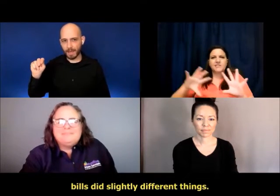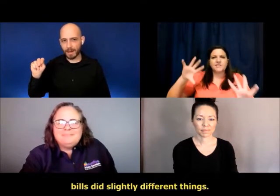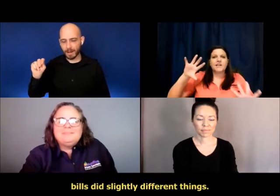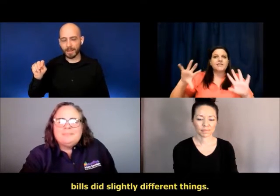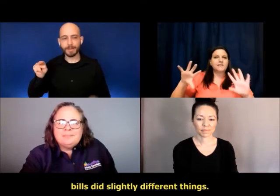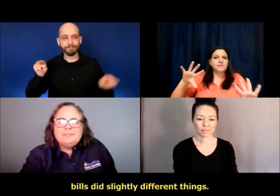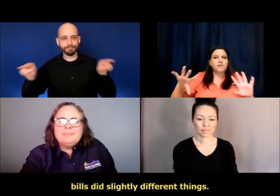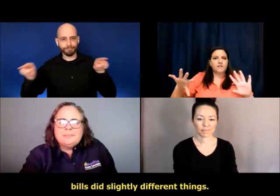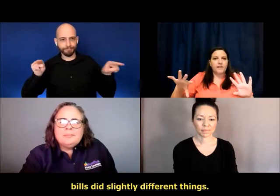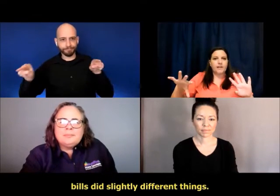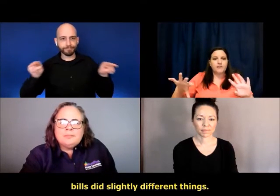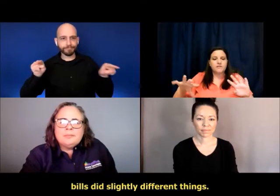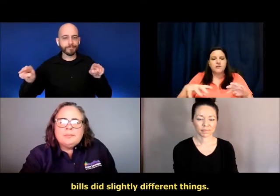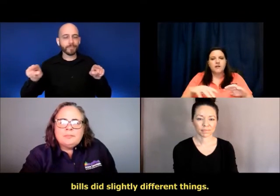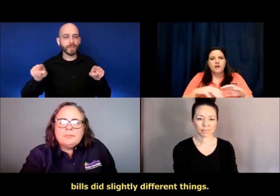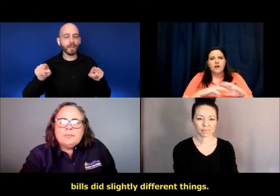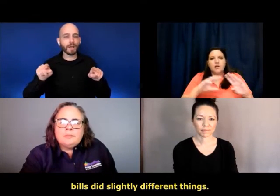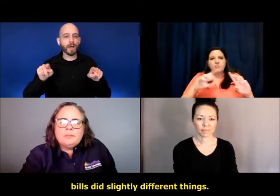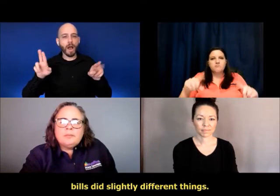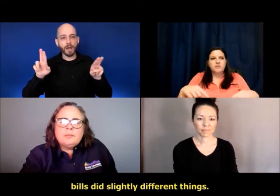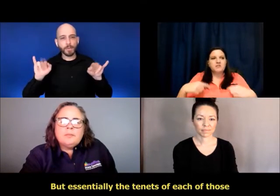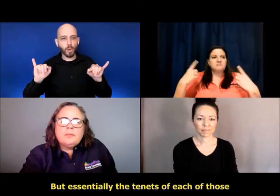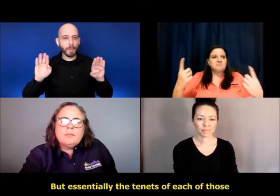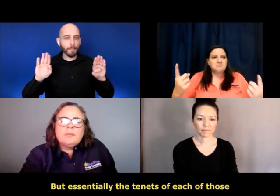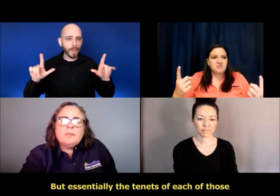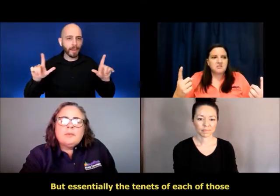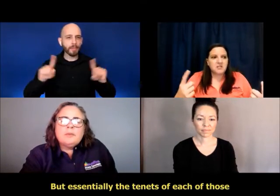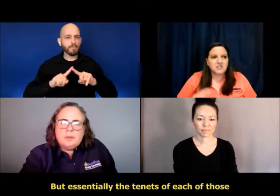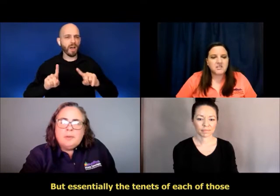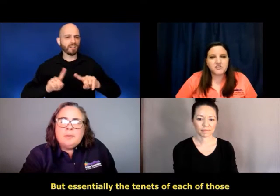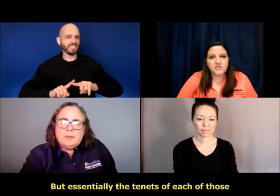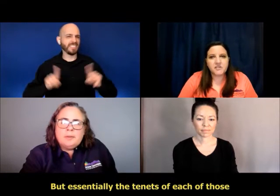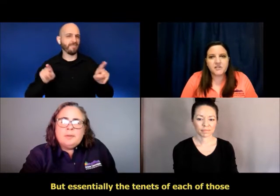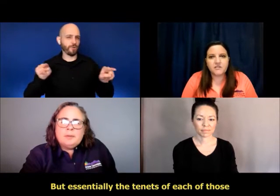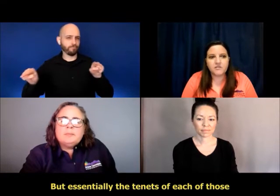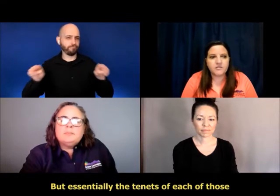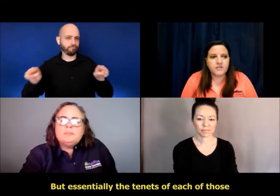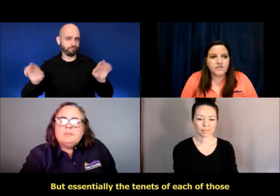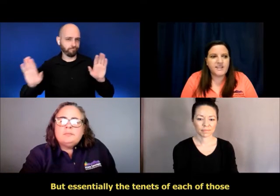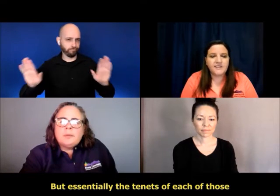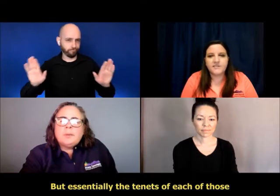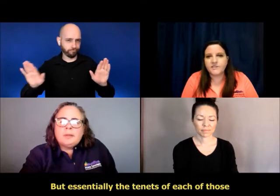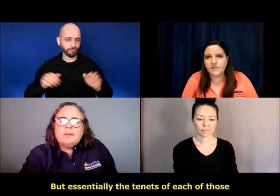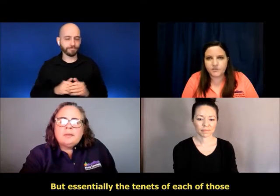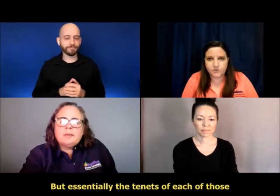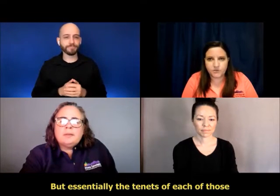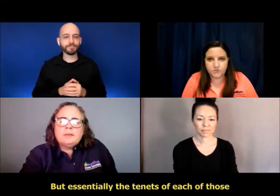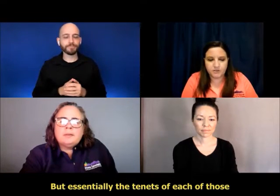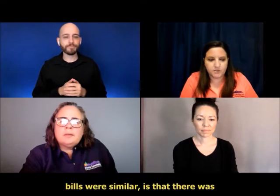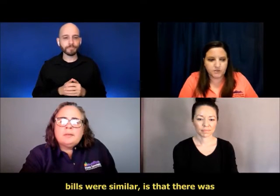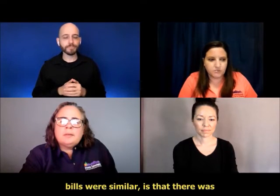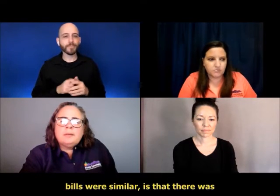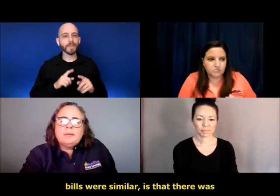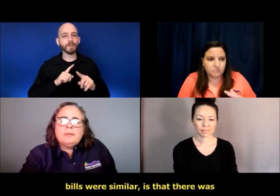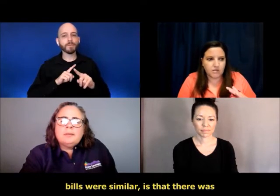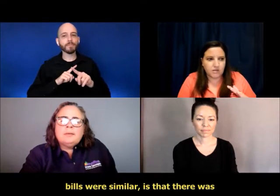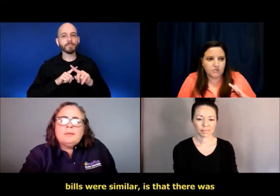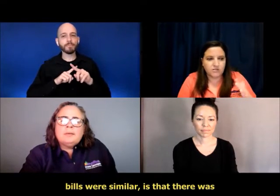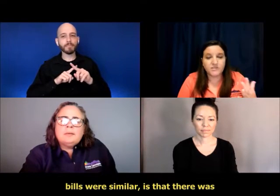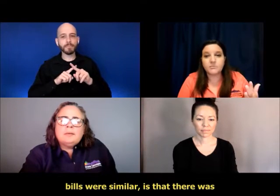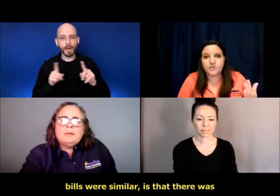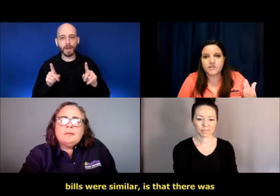bills did slightly different things. Um, but essentially the tenants of each of those bills,